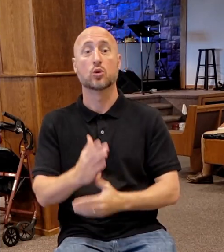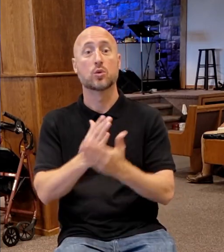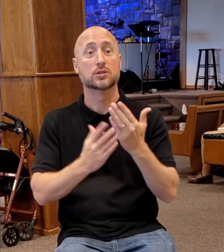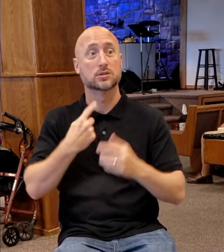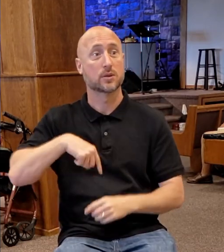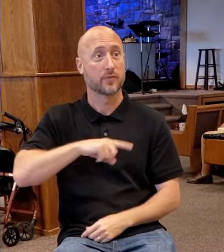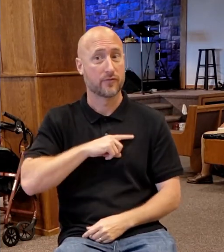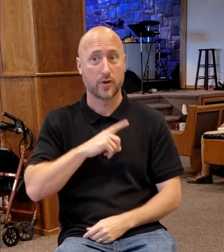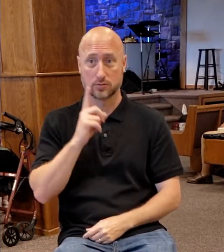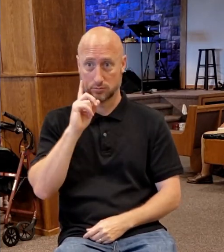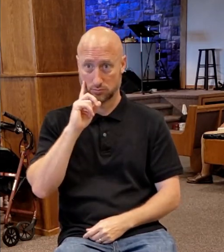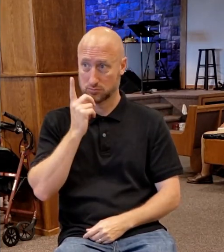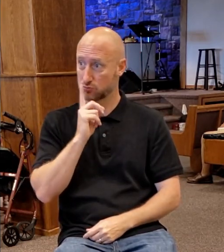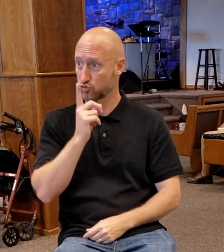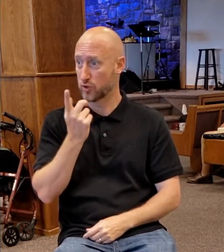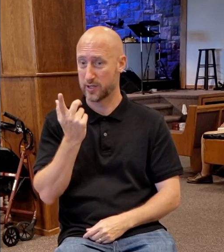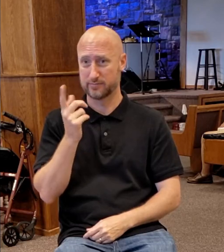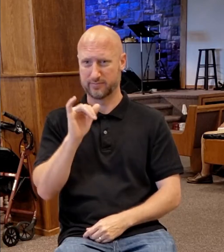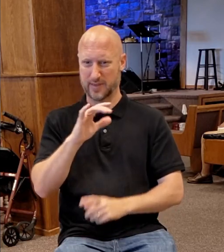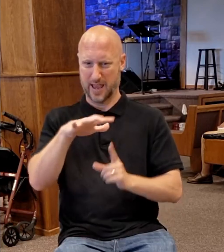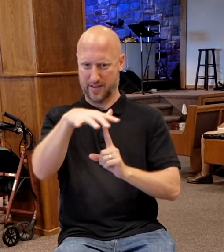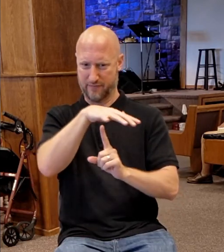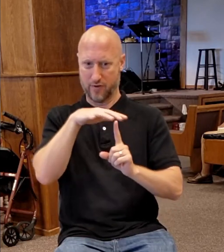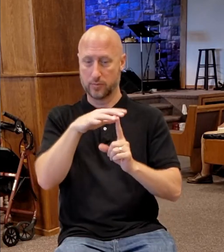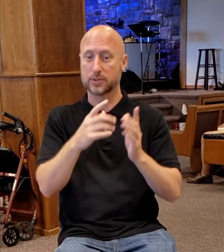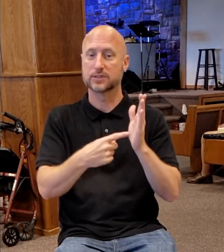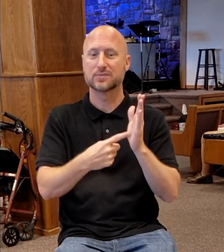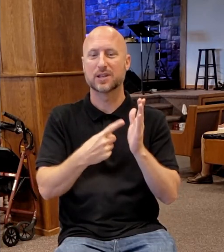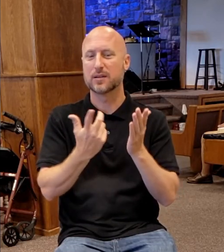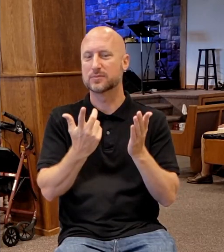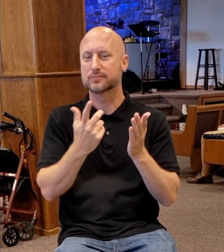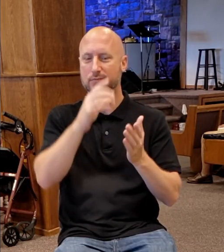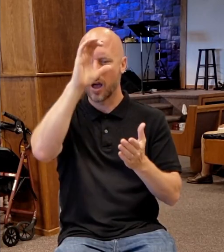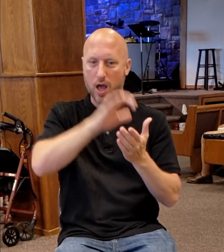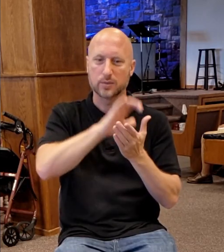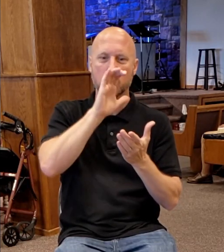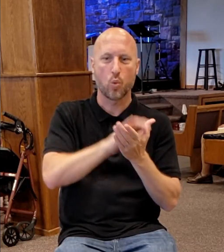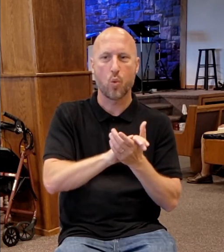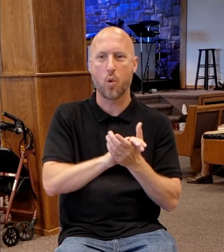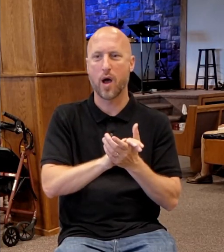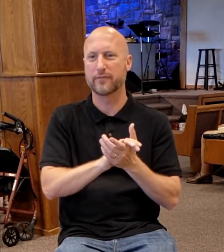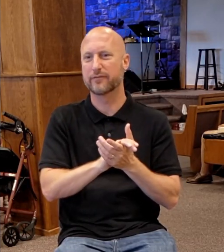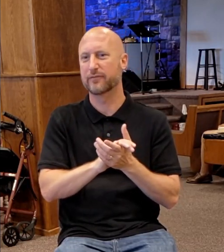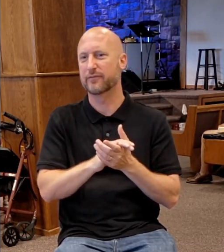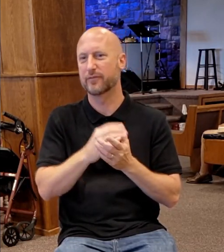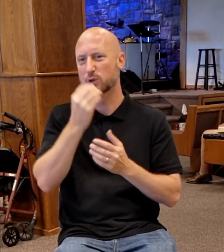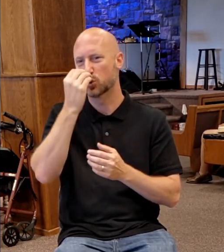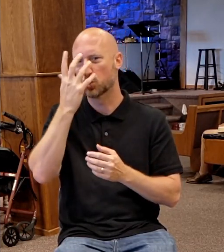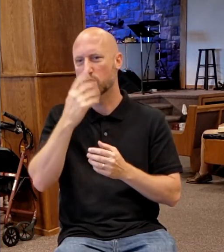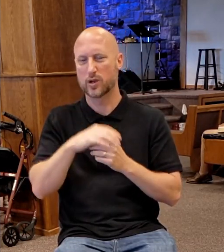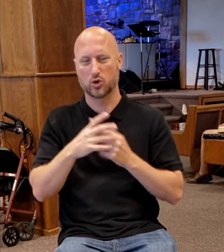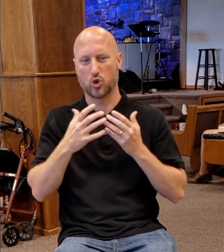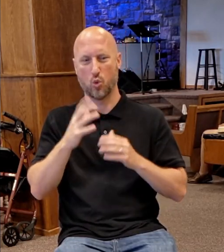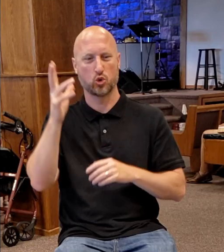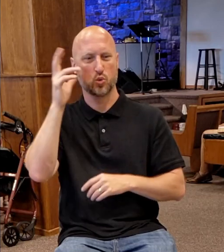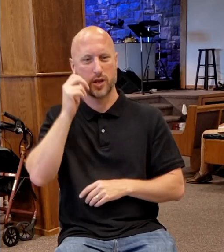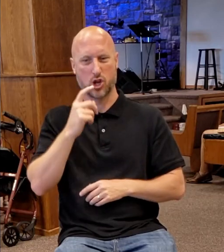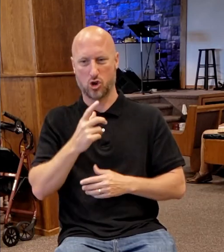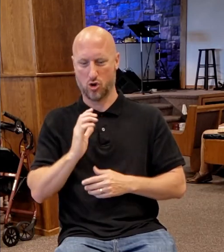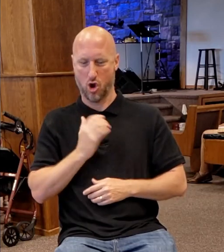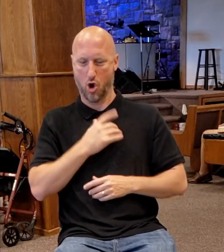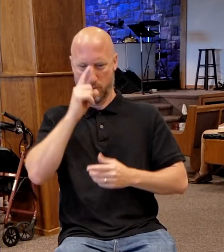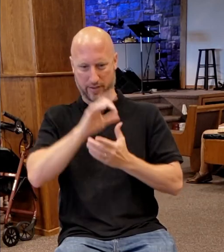environment, sometimes our spouse doesn't want to hear what we believe. Sometimes our kids don't want to hear what we believe.